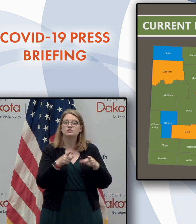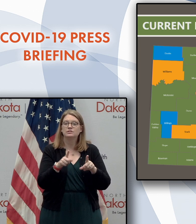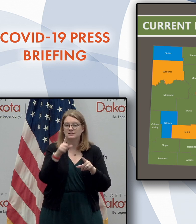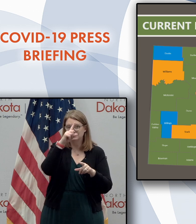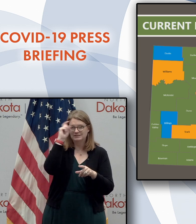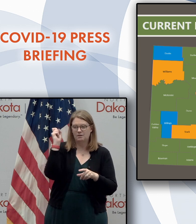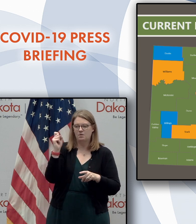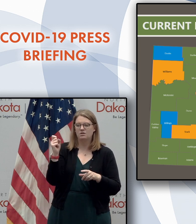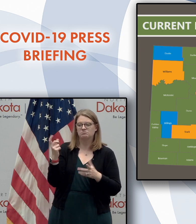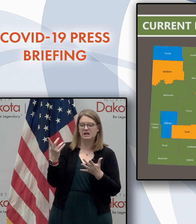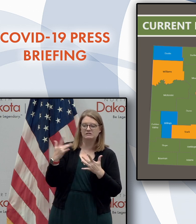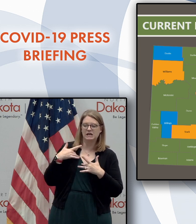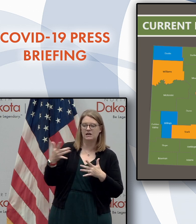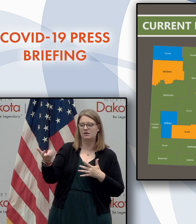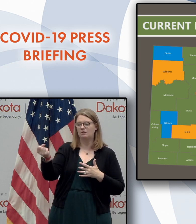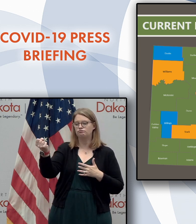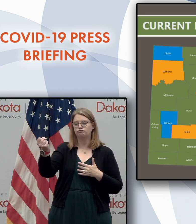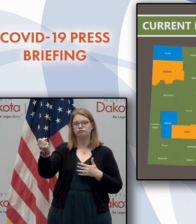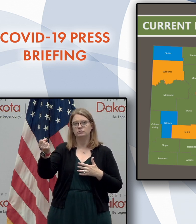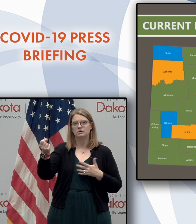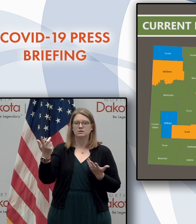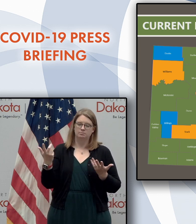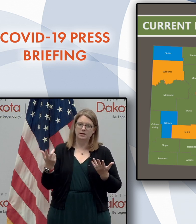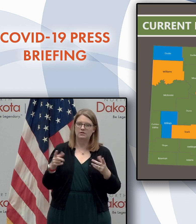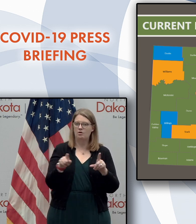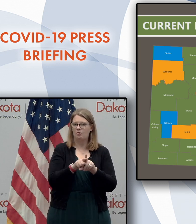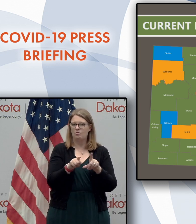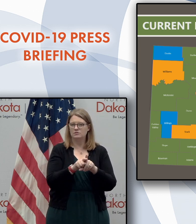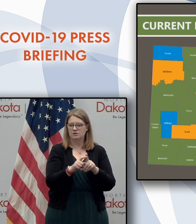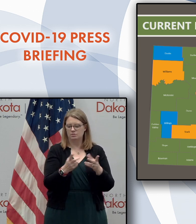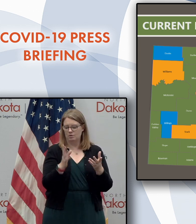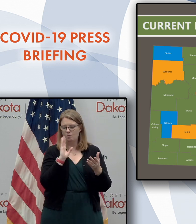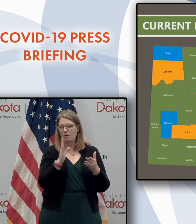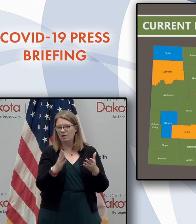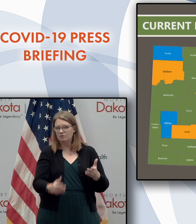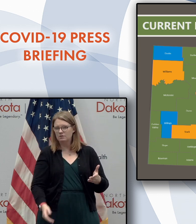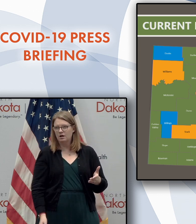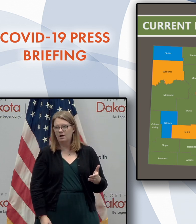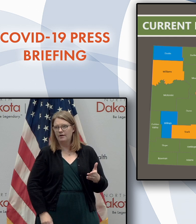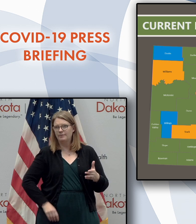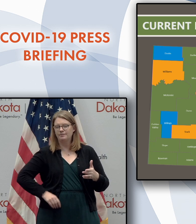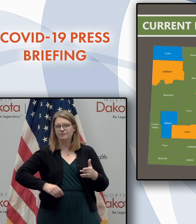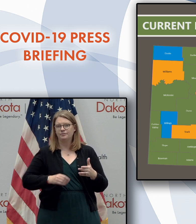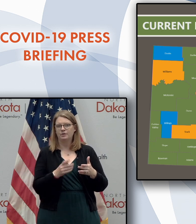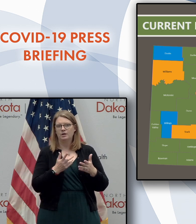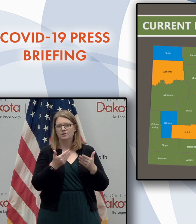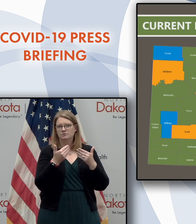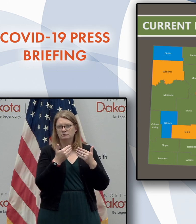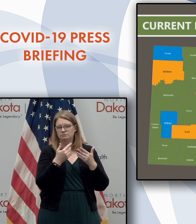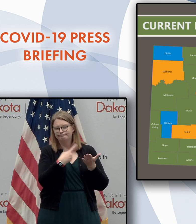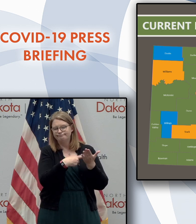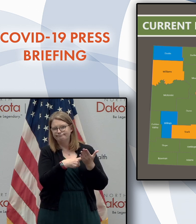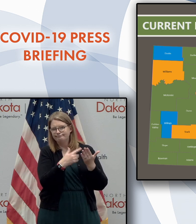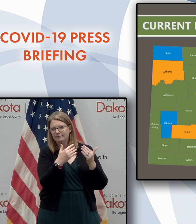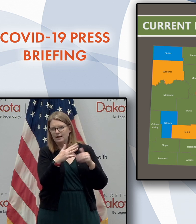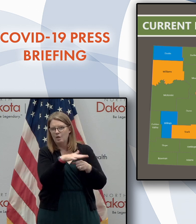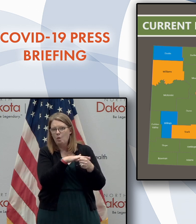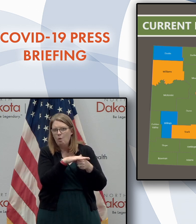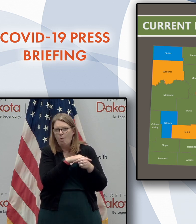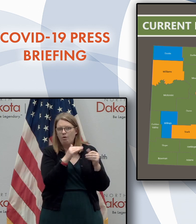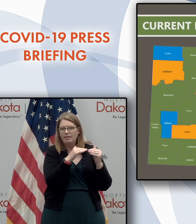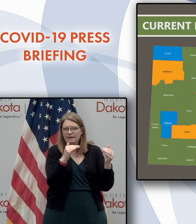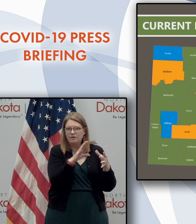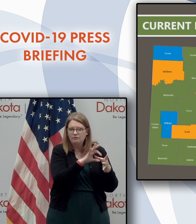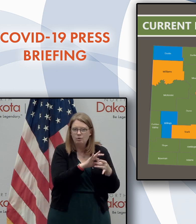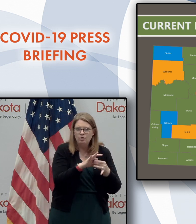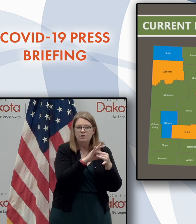on hold. Uh, and so we'll be having a discussion on whether or not they wanna, what level of local coordination, including whether they should set up a task